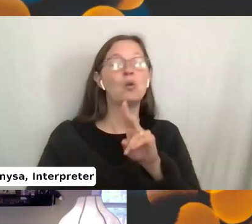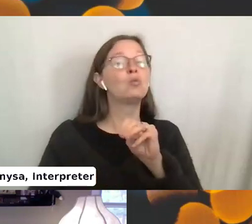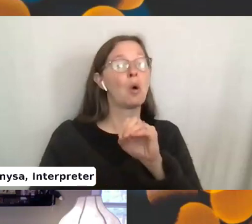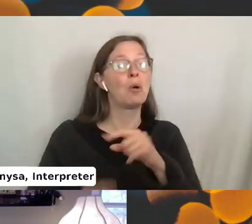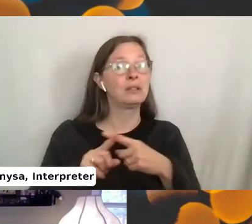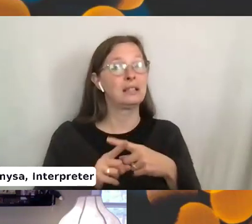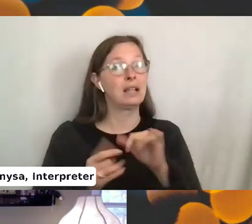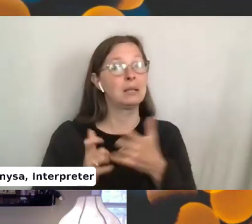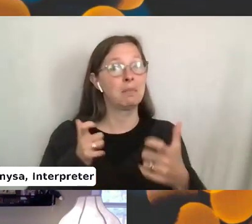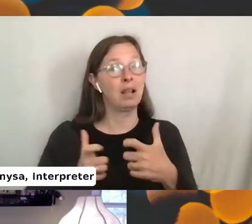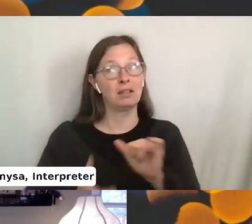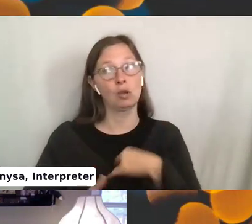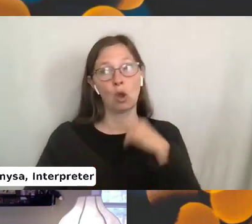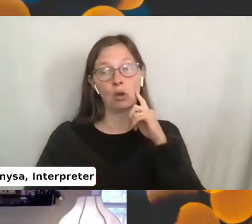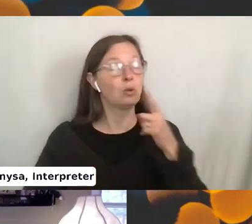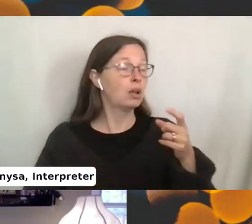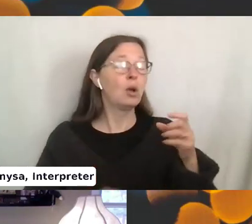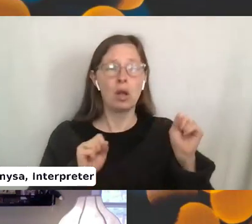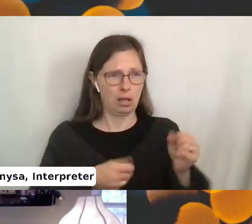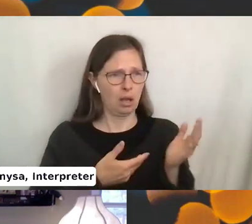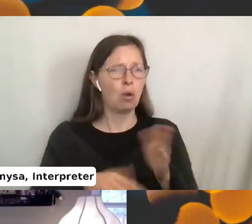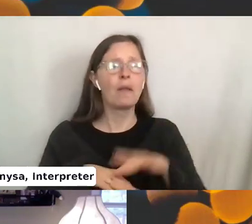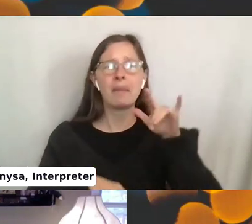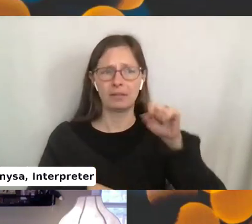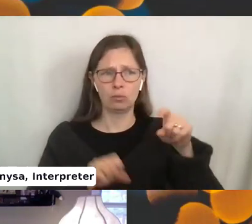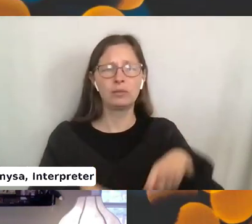I hear. You can bring your needles on the plane.